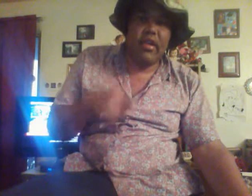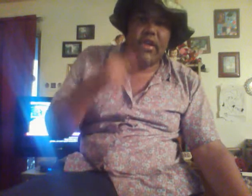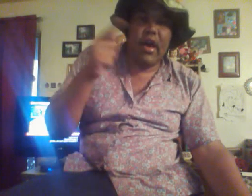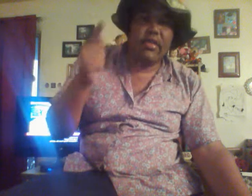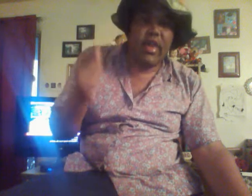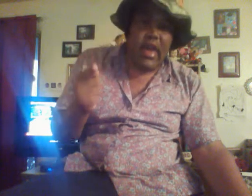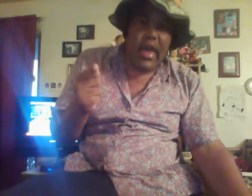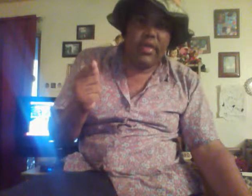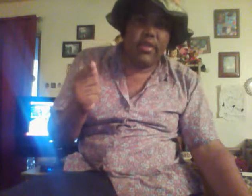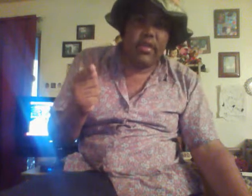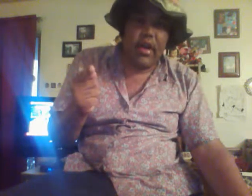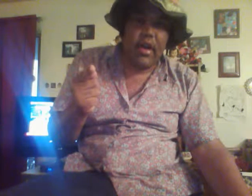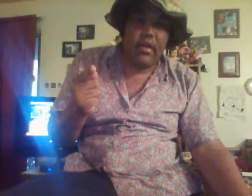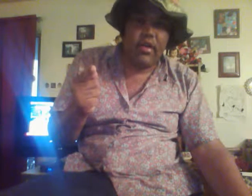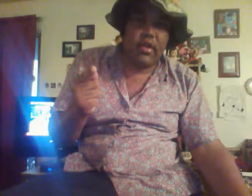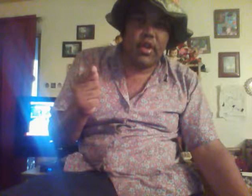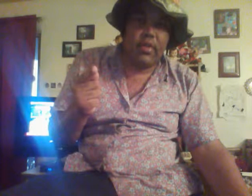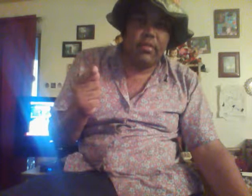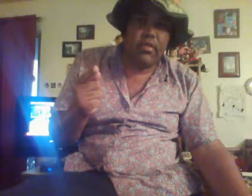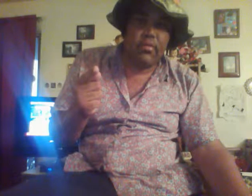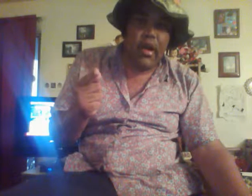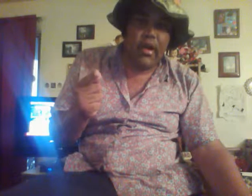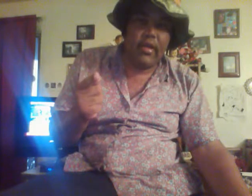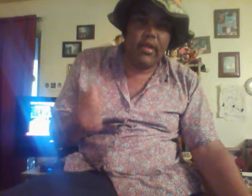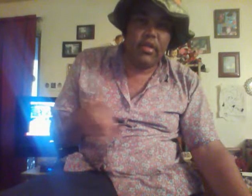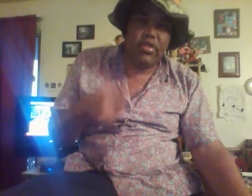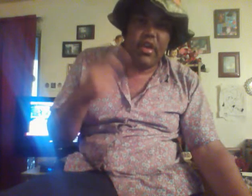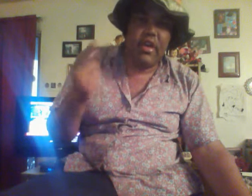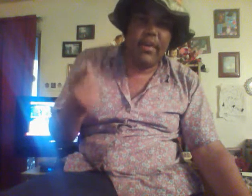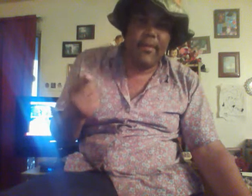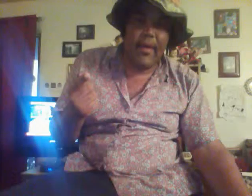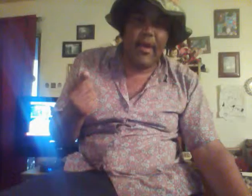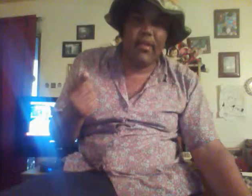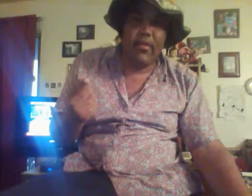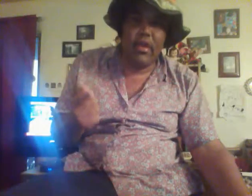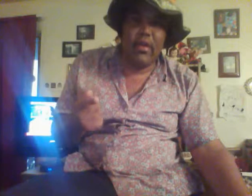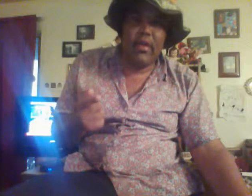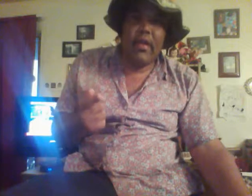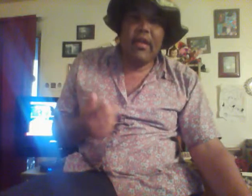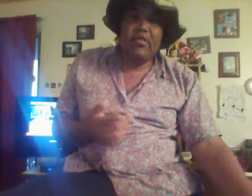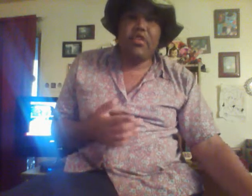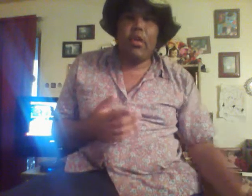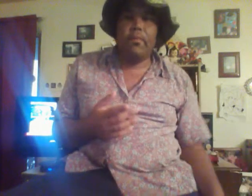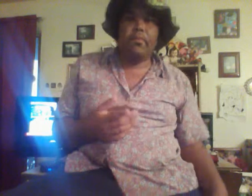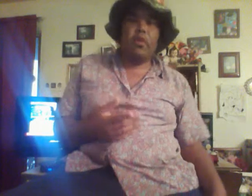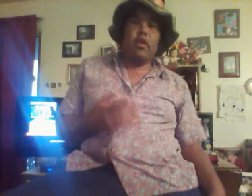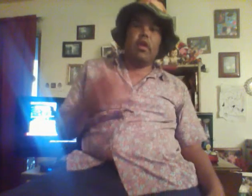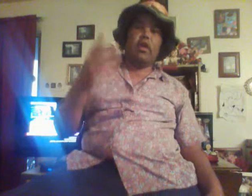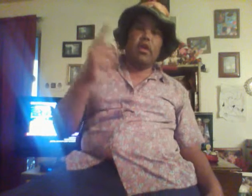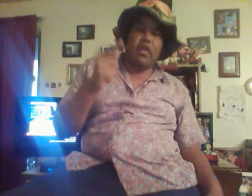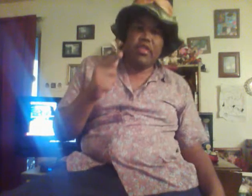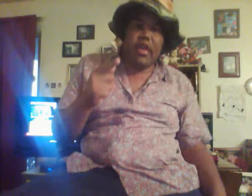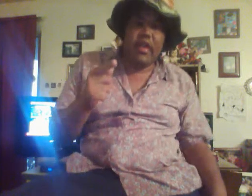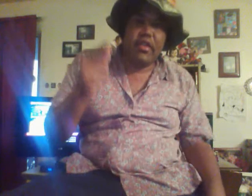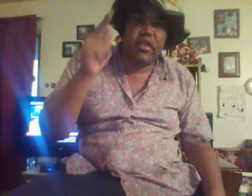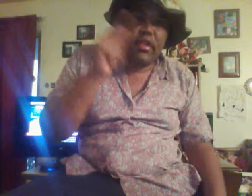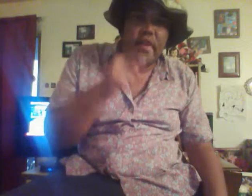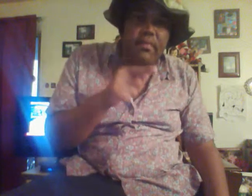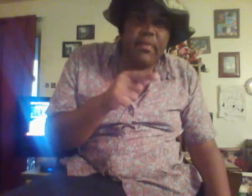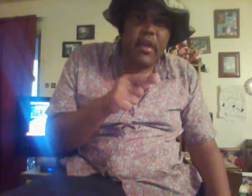the doctor has a daughter named Molly and a son named Gregory. So, in his head, the kid...